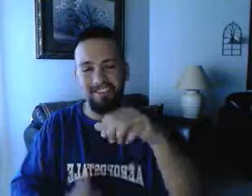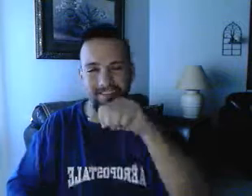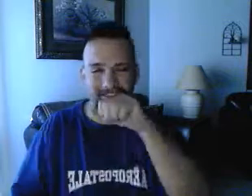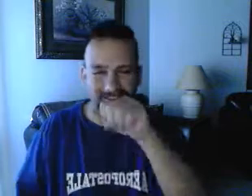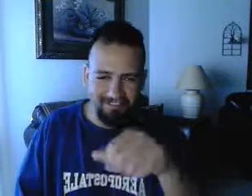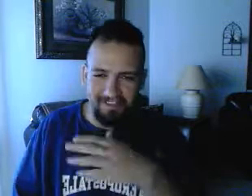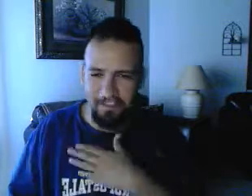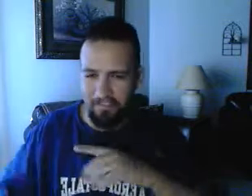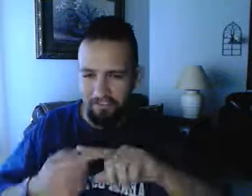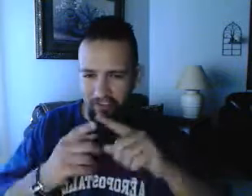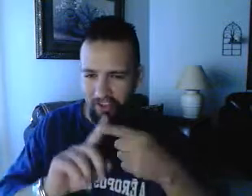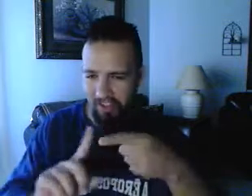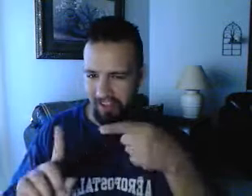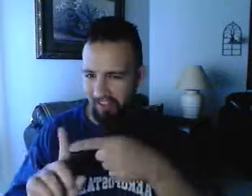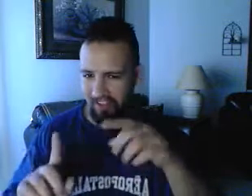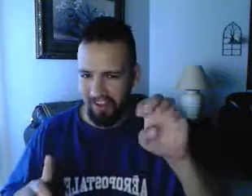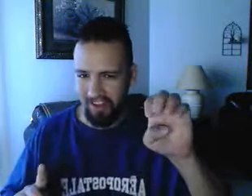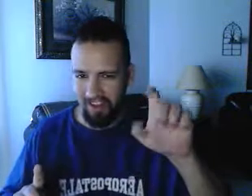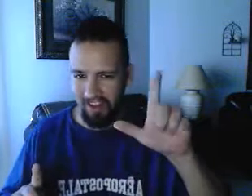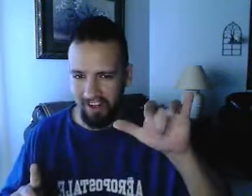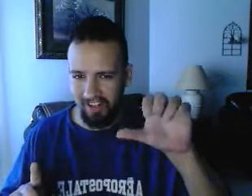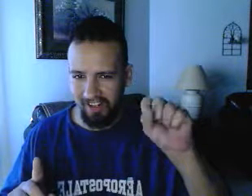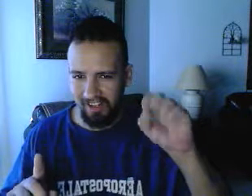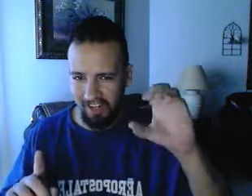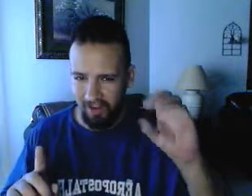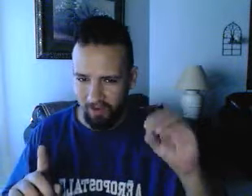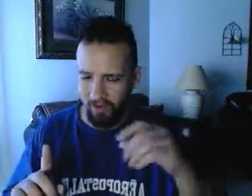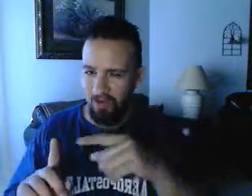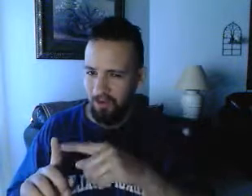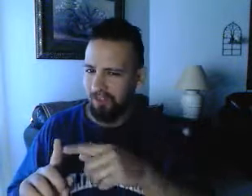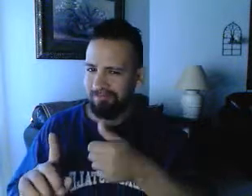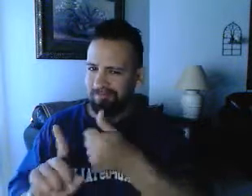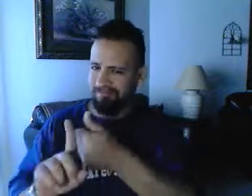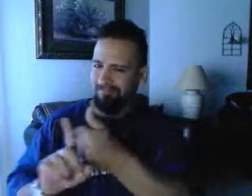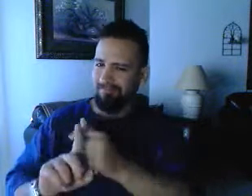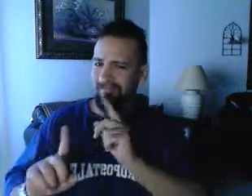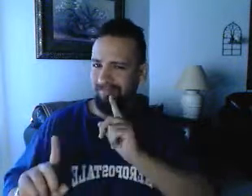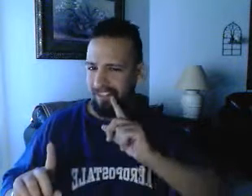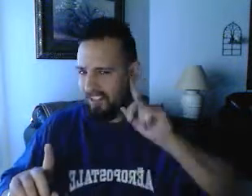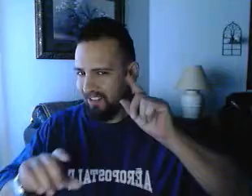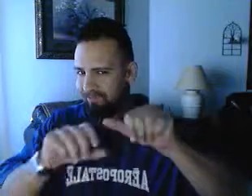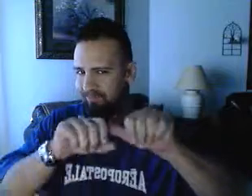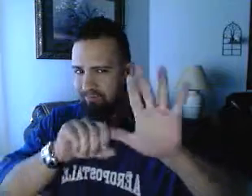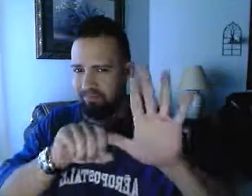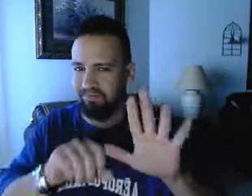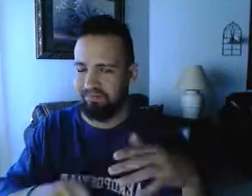Huh... Brint, he-on, he-o, that pool!